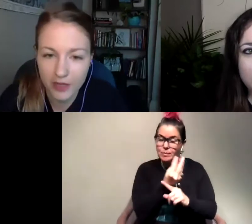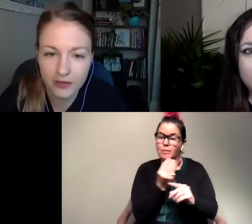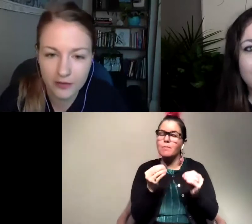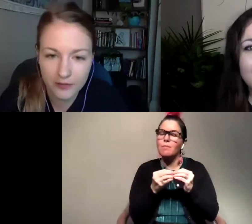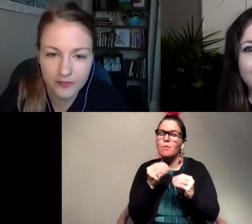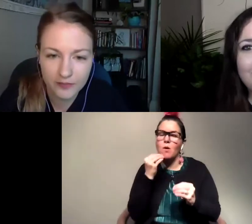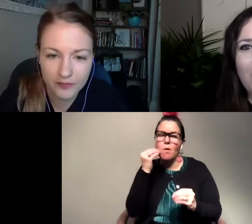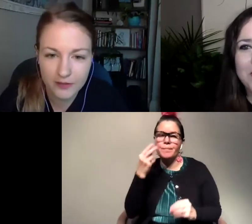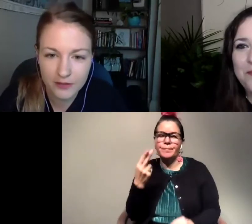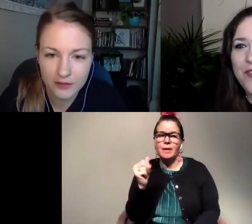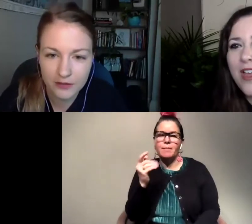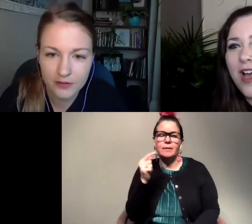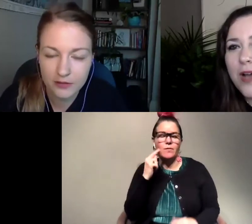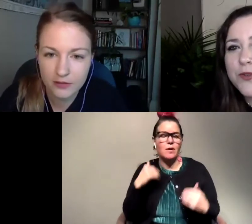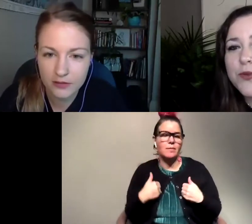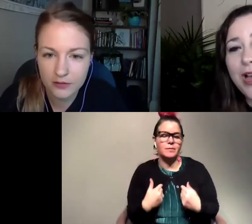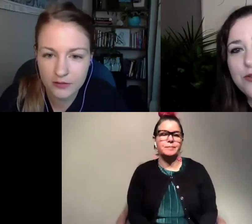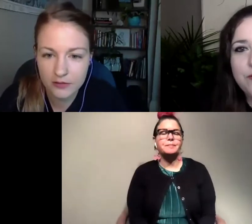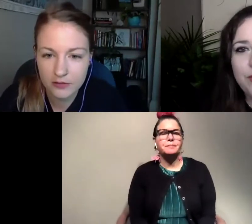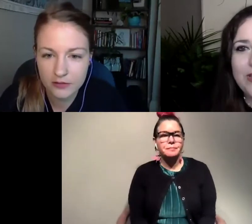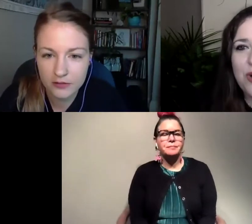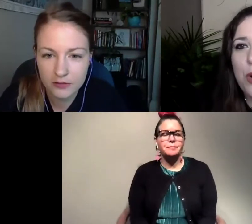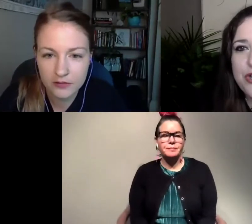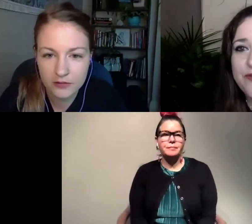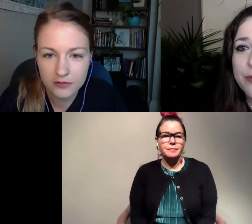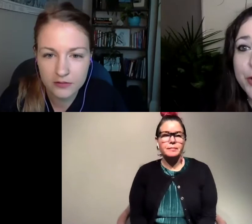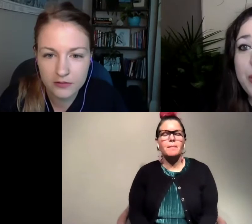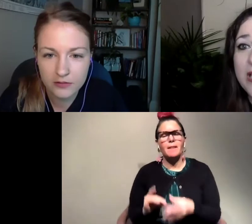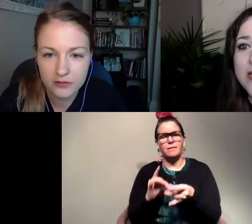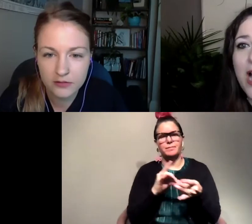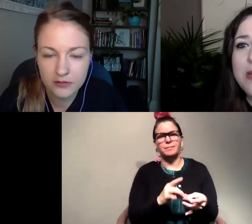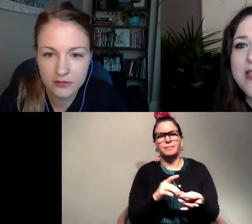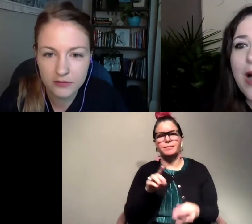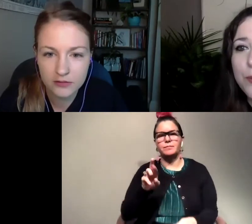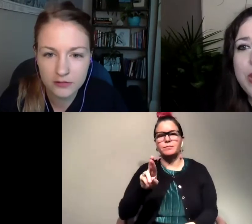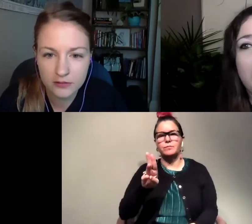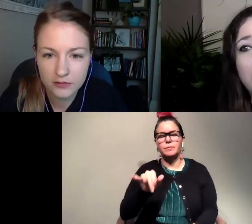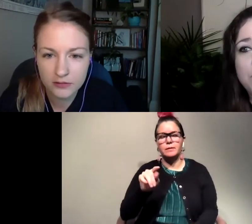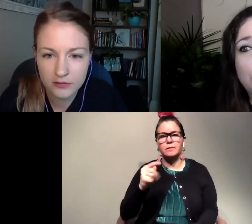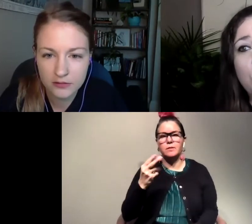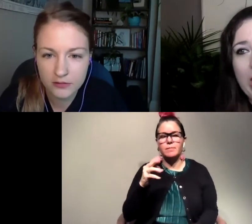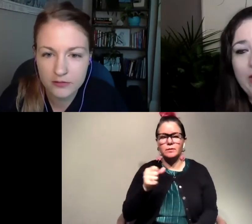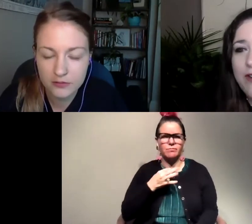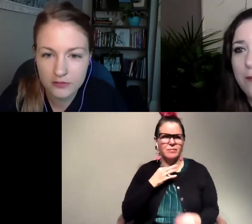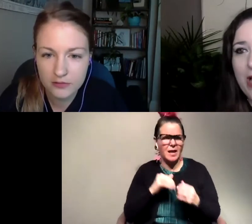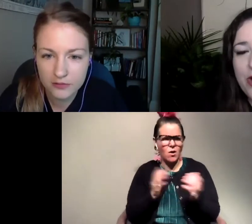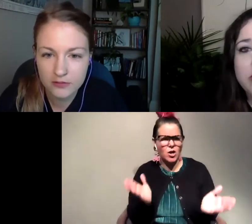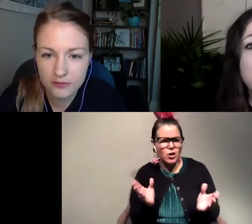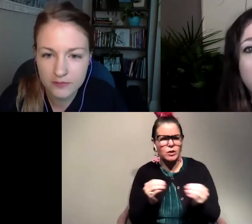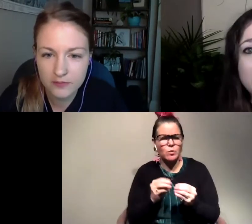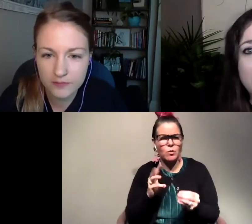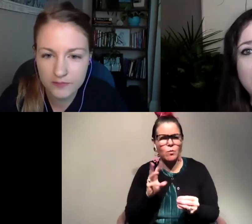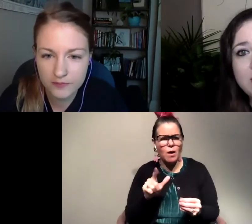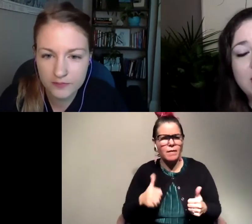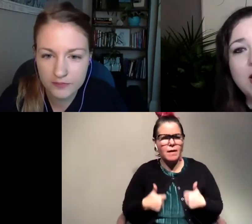provide. Awesome so that sort of relates to our question from Ruby and Thomas how can we encourage more wildlife in our backyards?